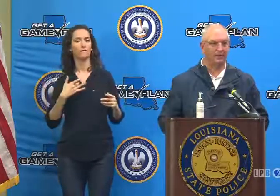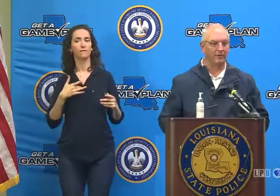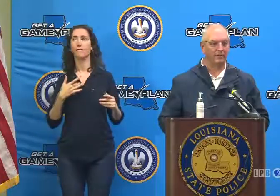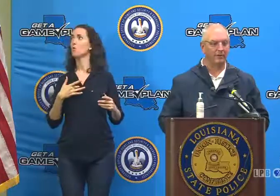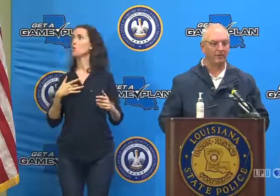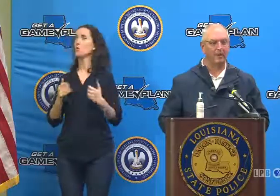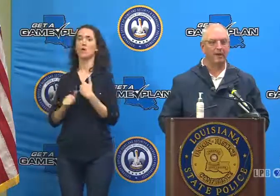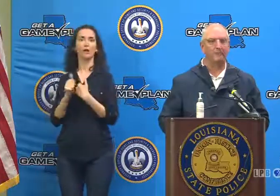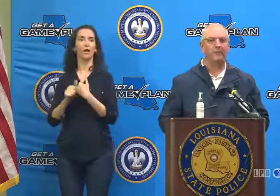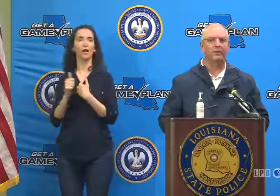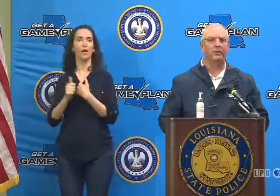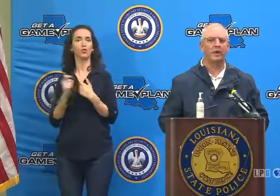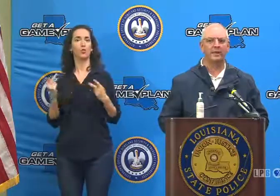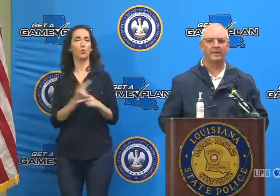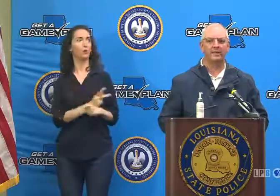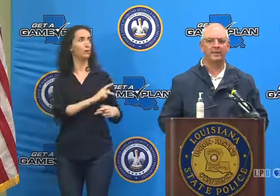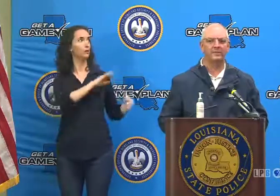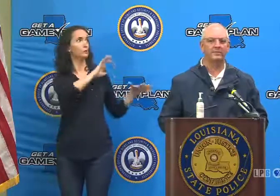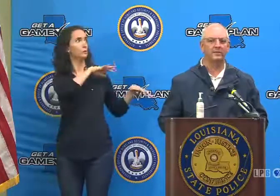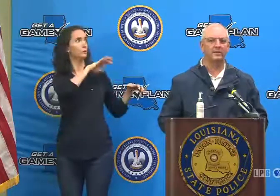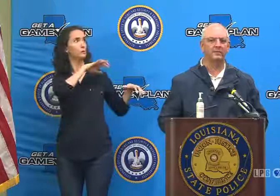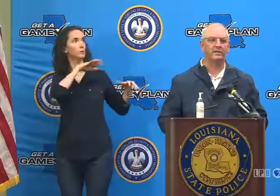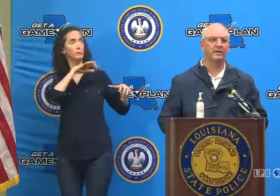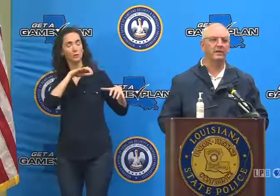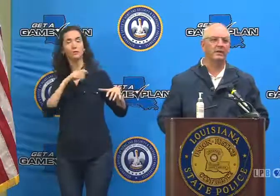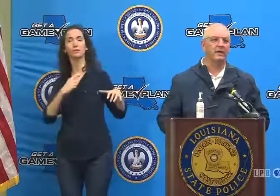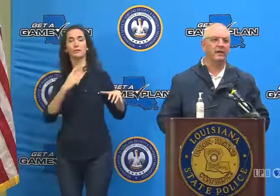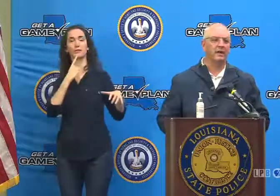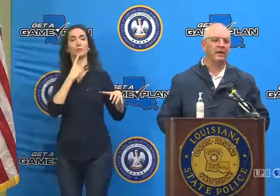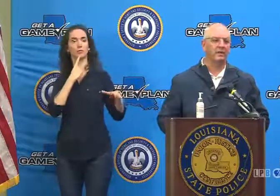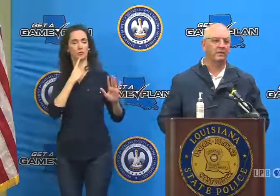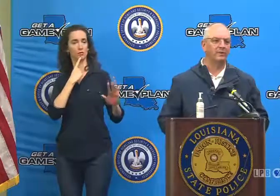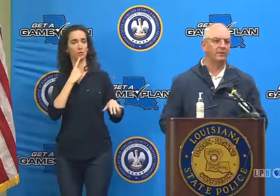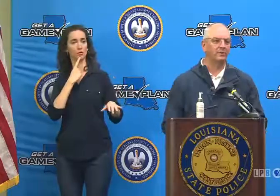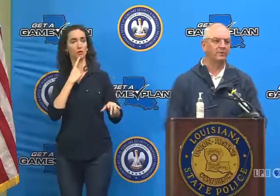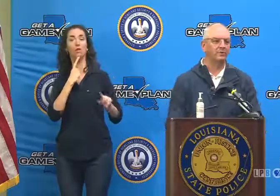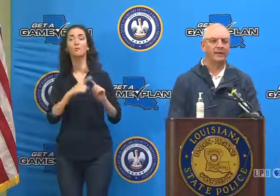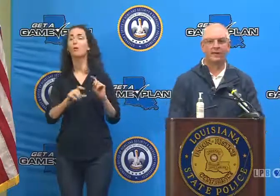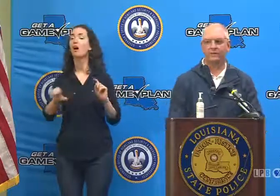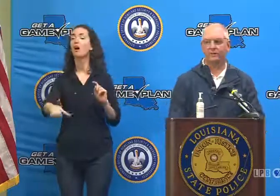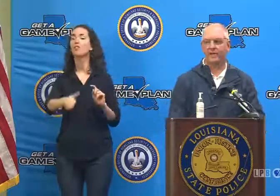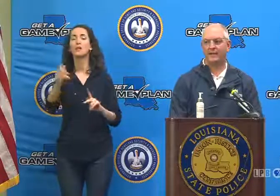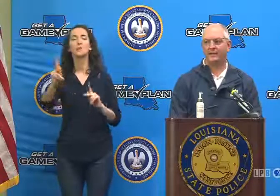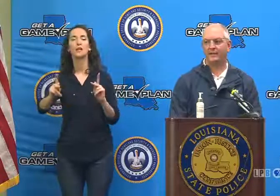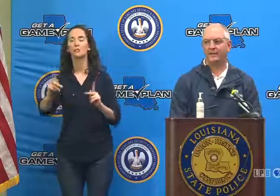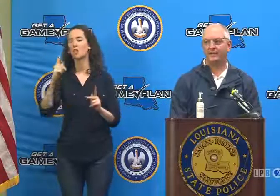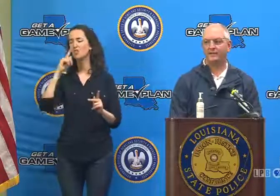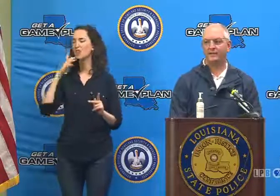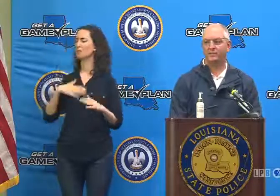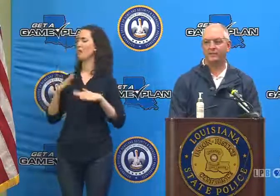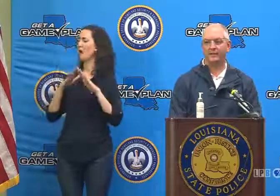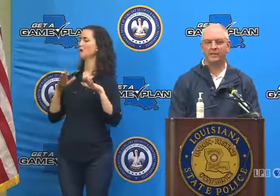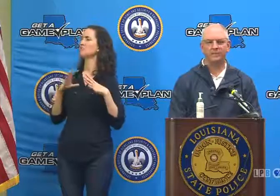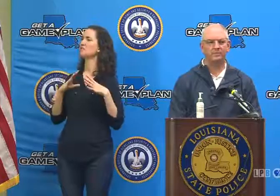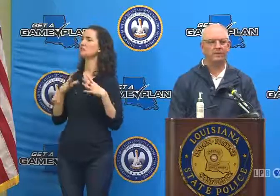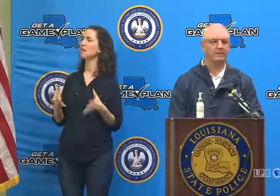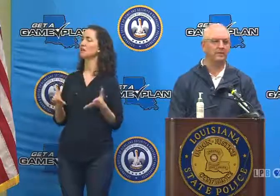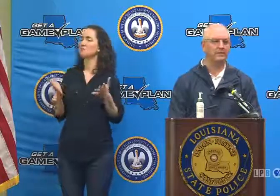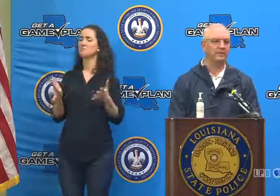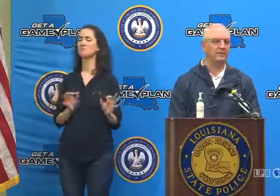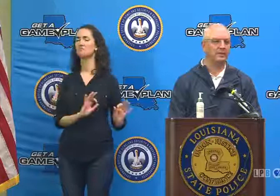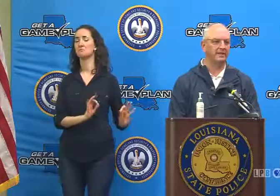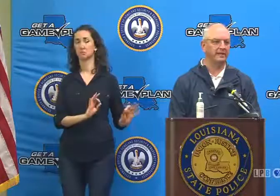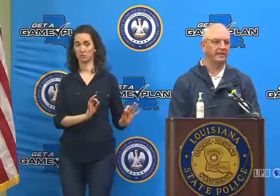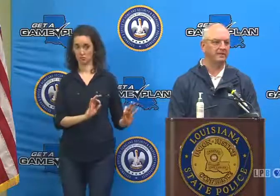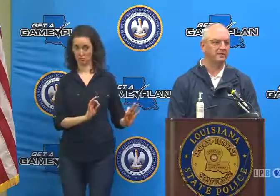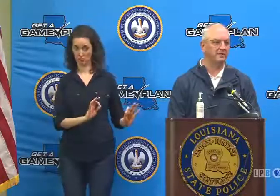here and probably are more likely to take this seriously. Other individuals may not do that initially, at least because